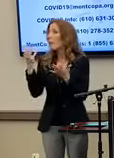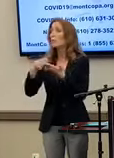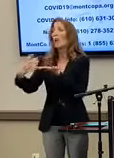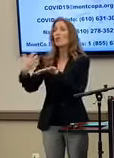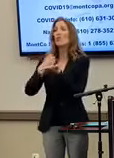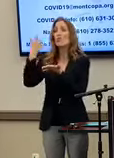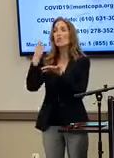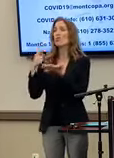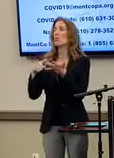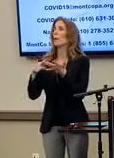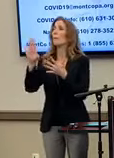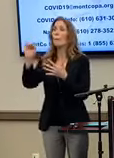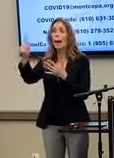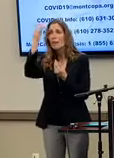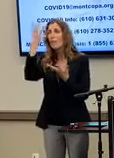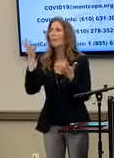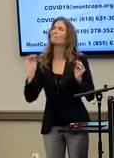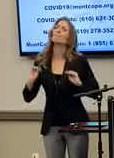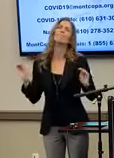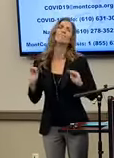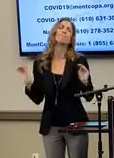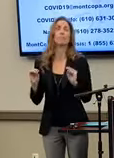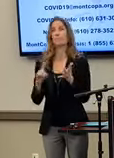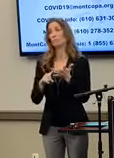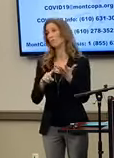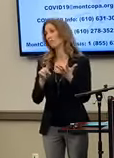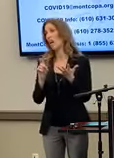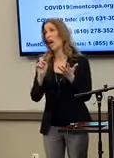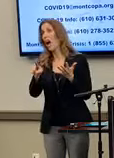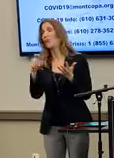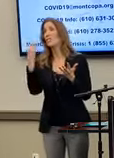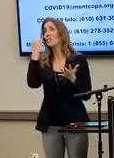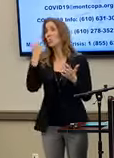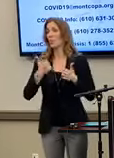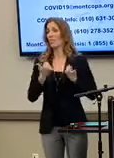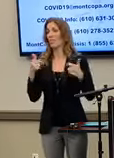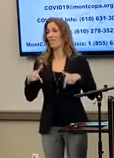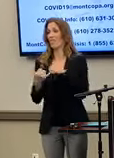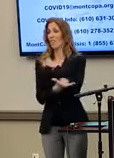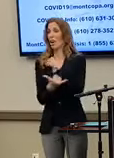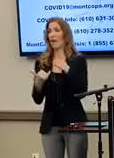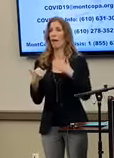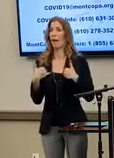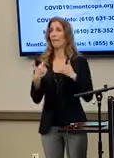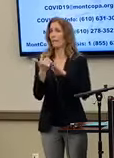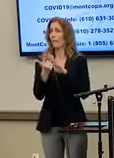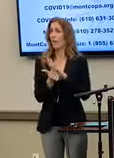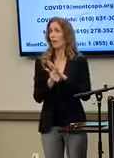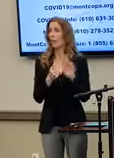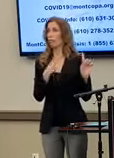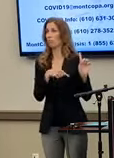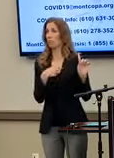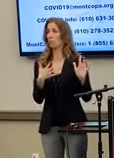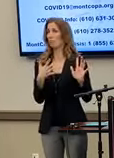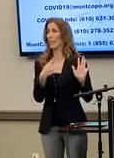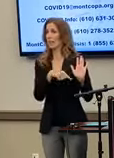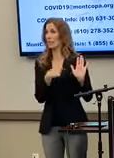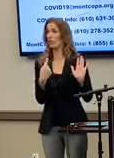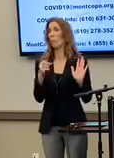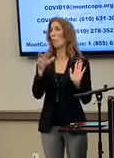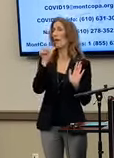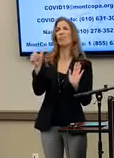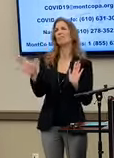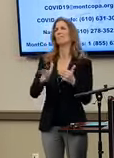or any banking information, or whether or not you live in this country with legal status. It's just